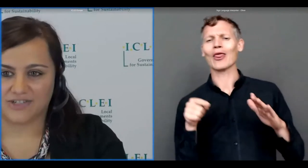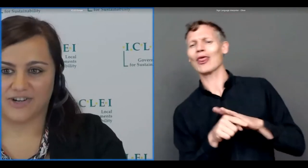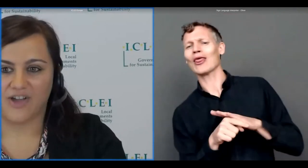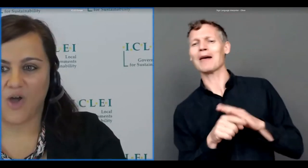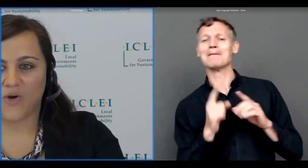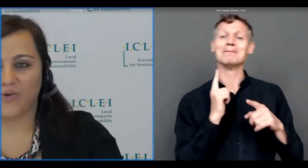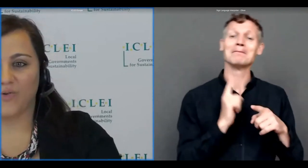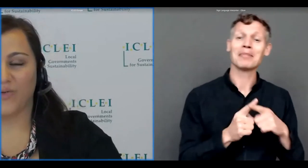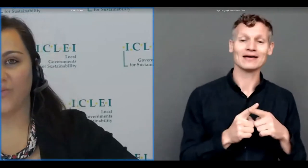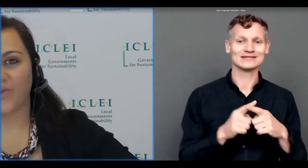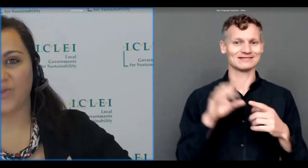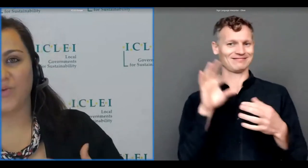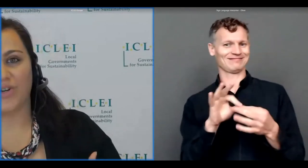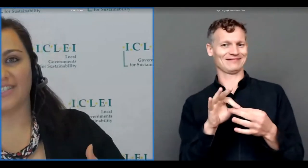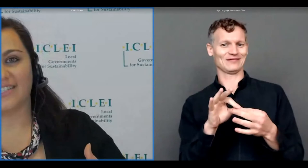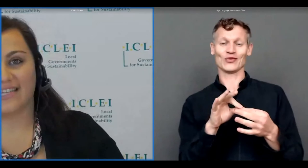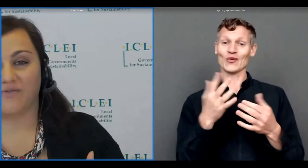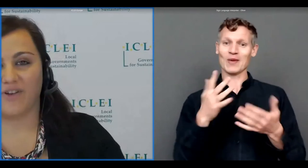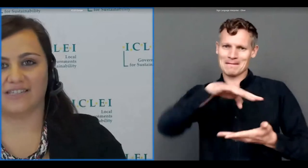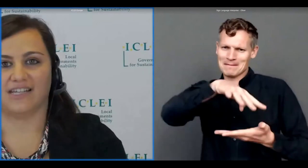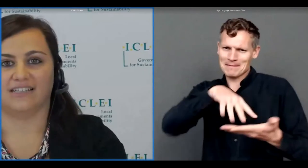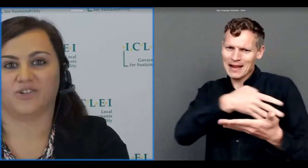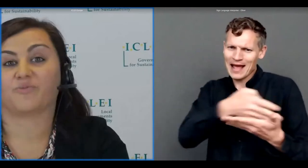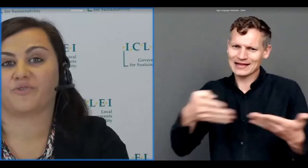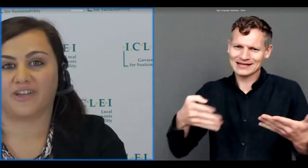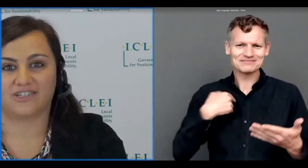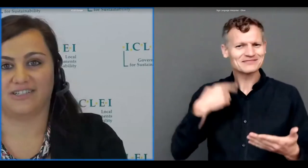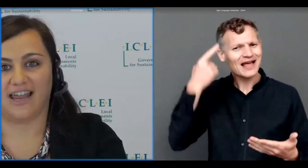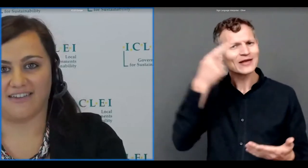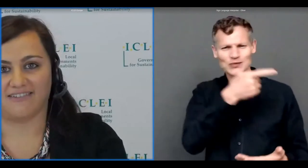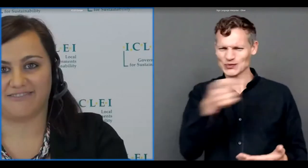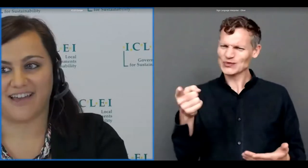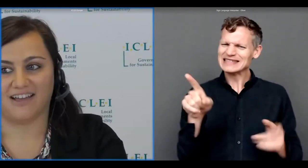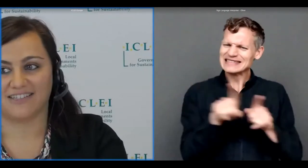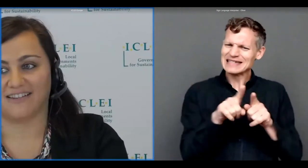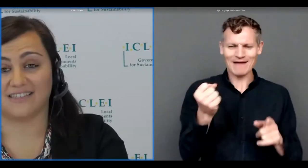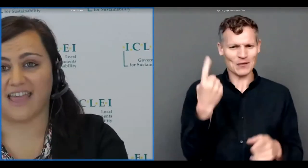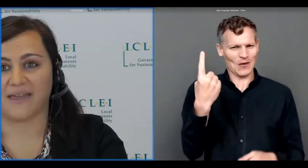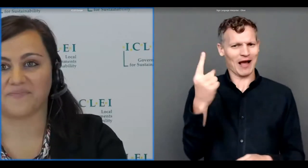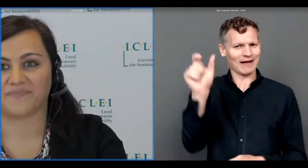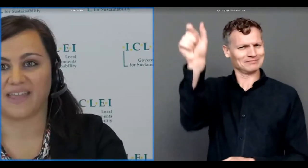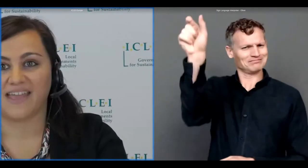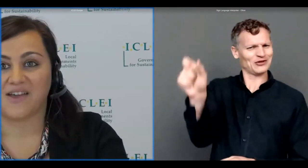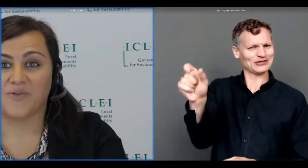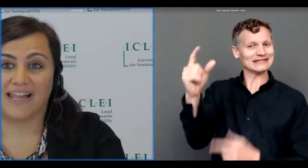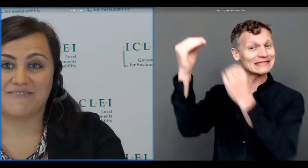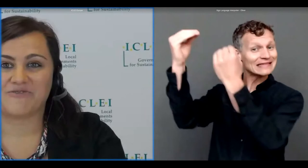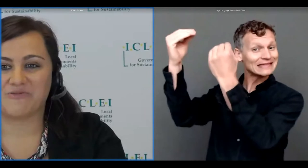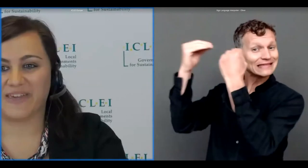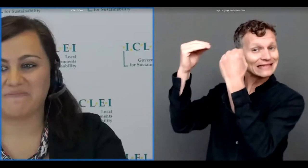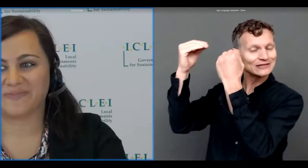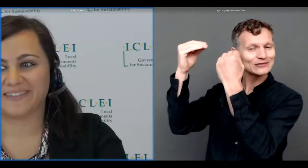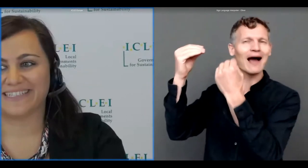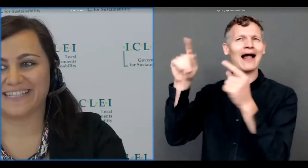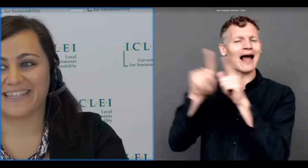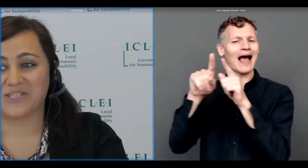teacher who whose words still resonate in your professional life until this day well for